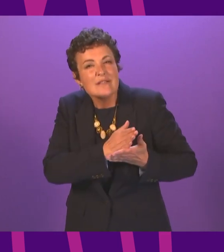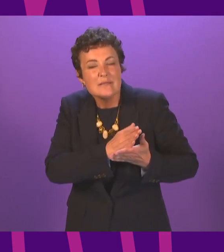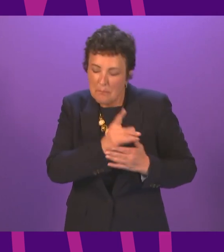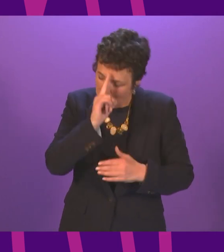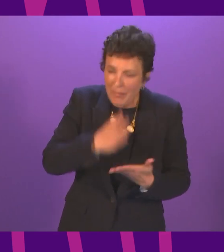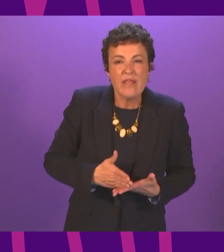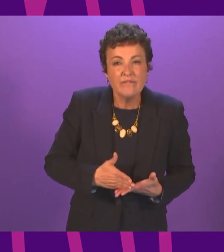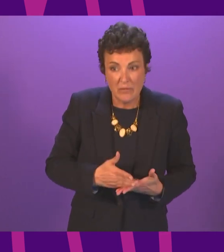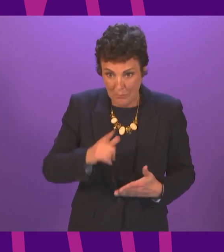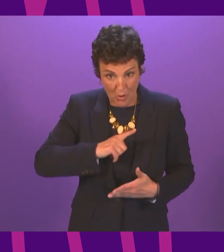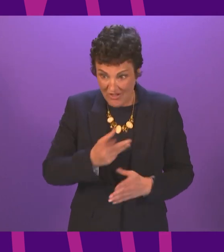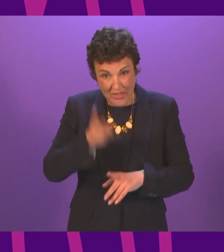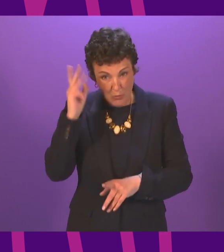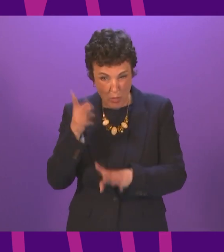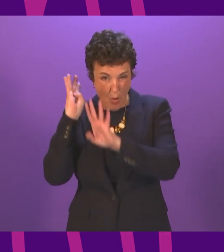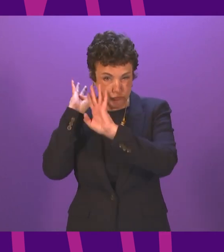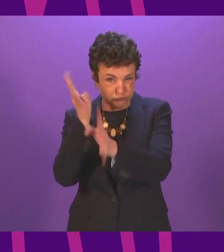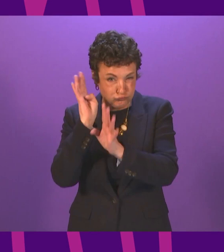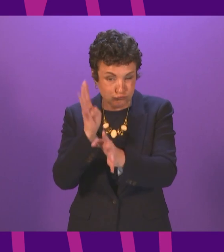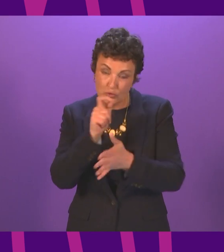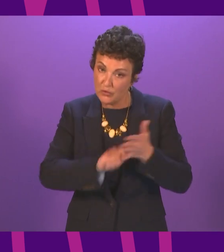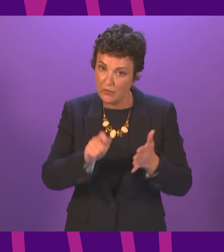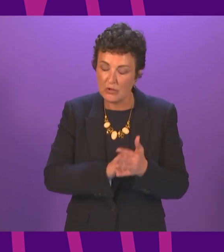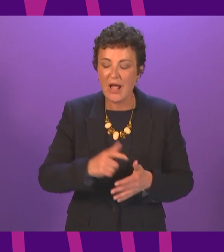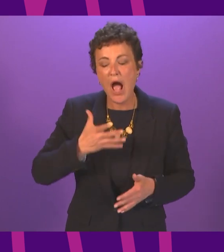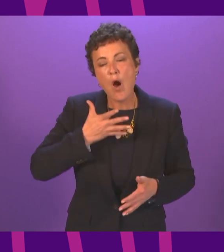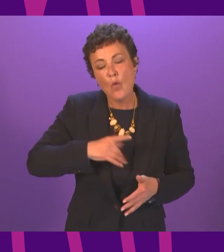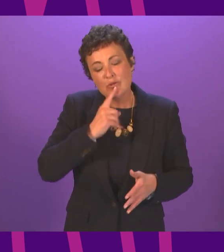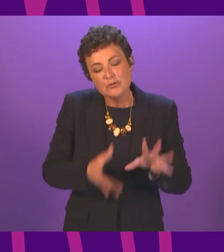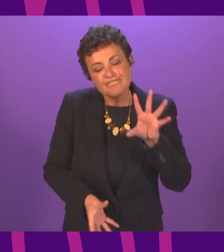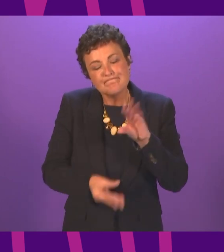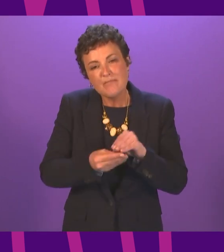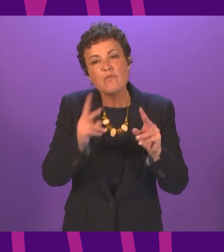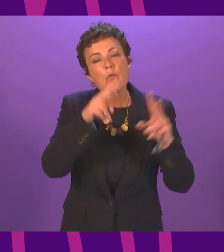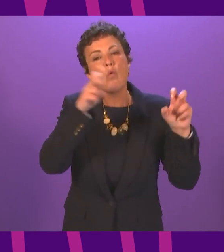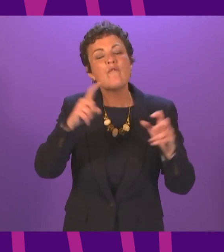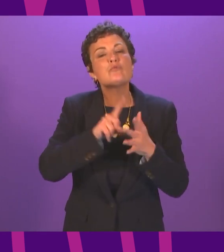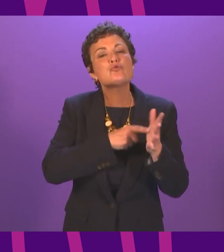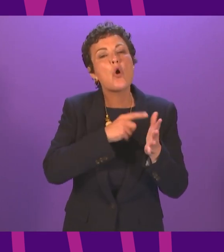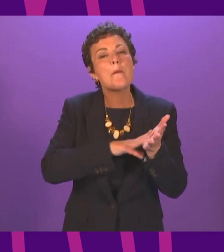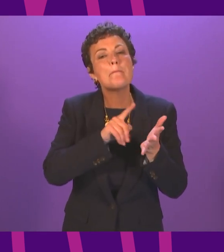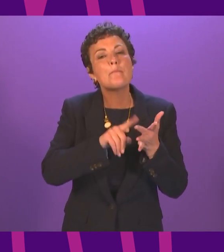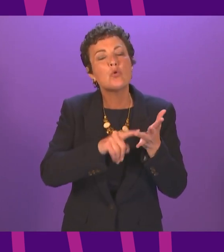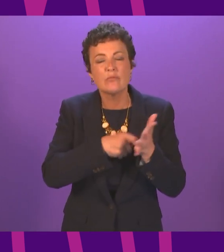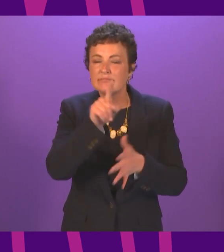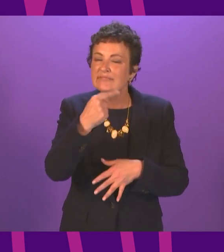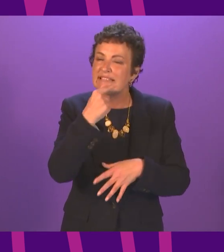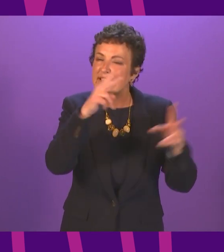record numbers three weeks ago I want to close with another quote this time from John Muir the power of